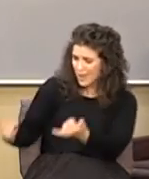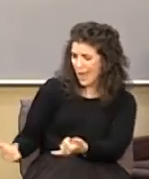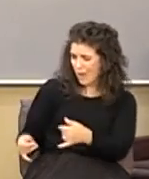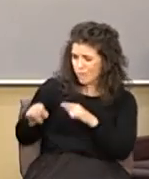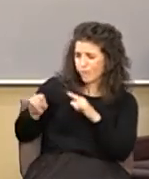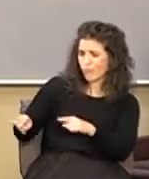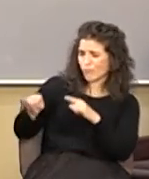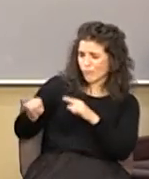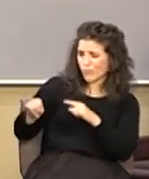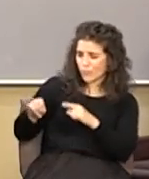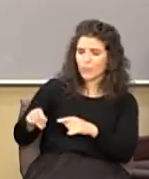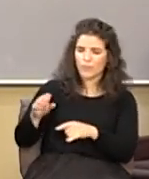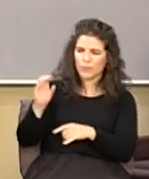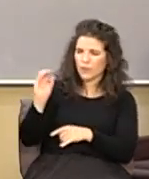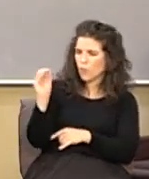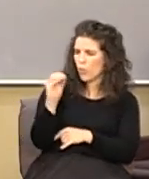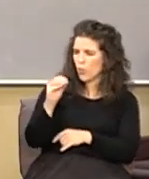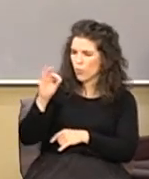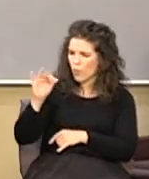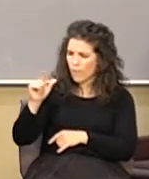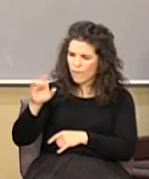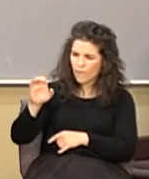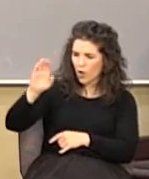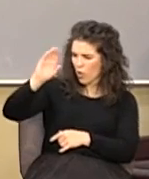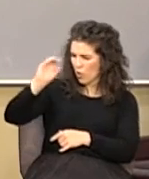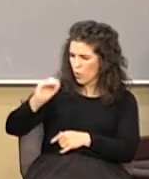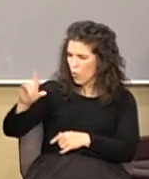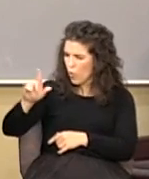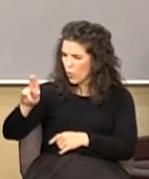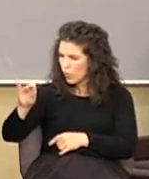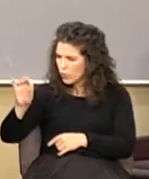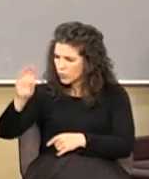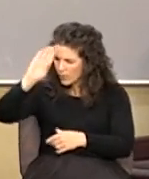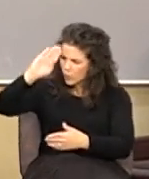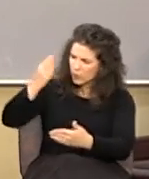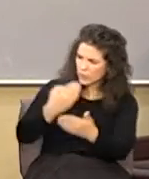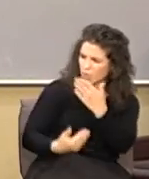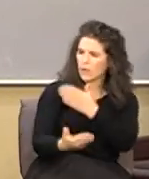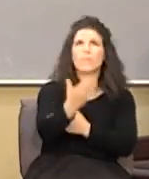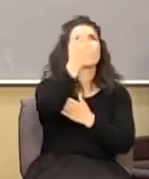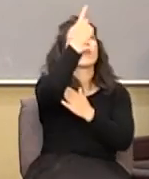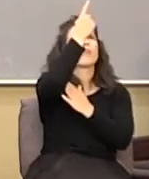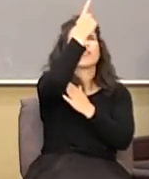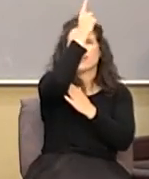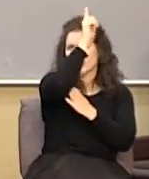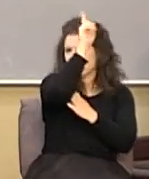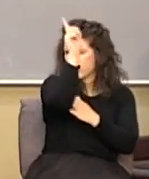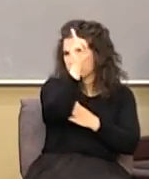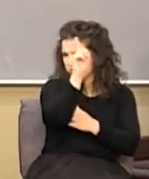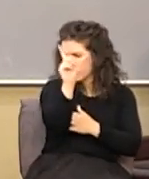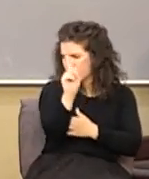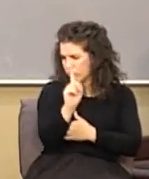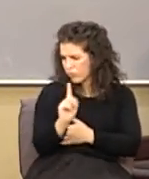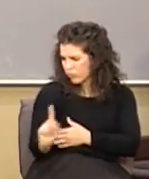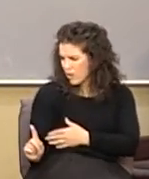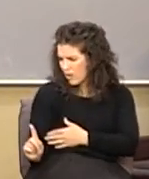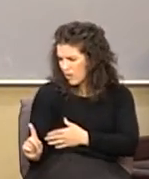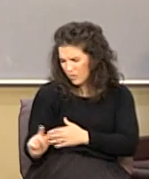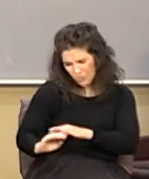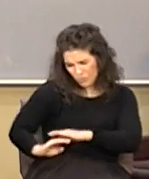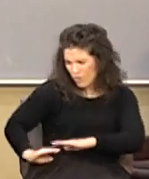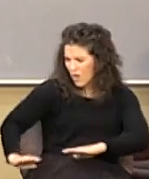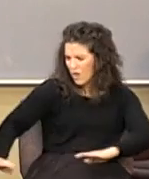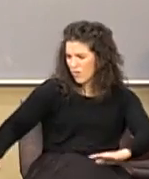So they say, how art thou fallen, O Lucifer, son of the morning? That's where you started out. How art thou fallen? To the